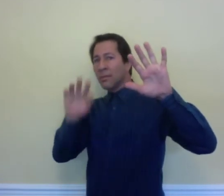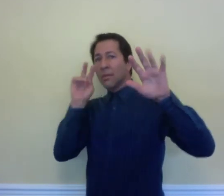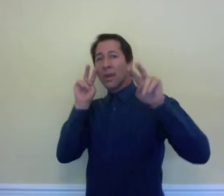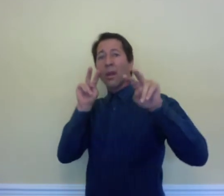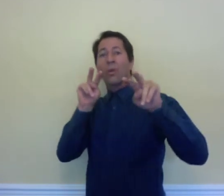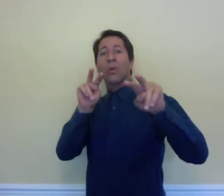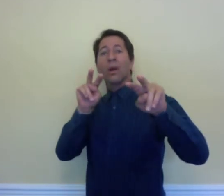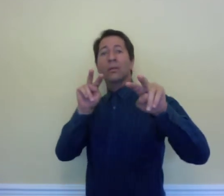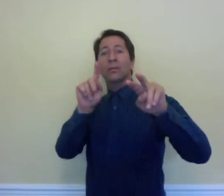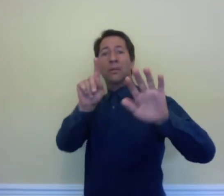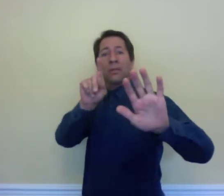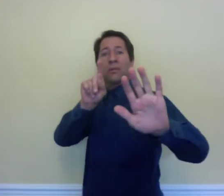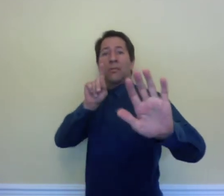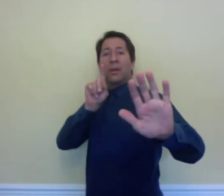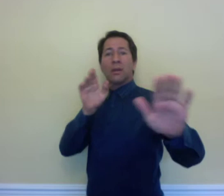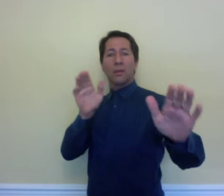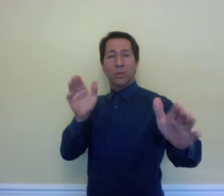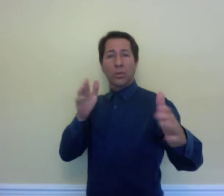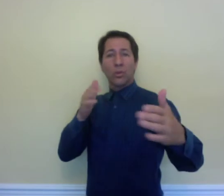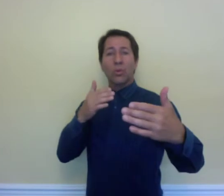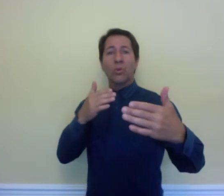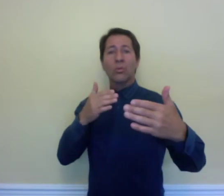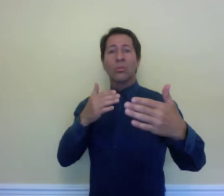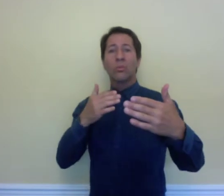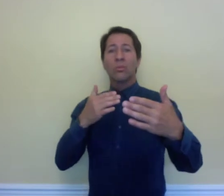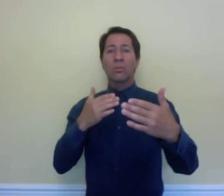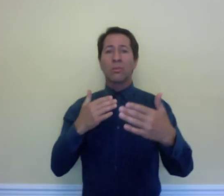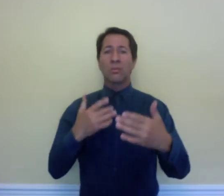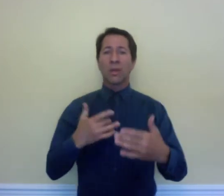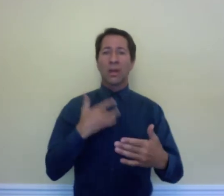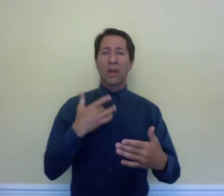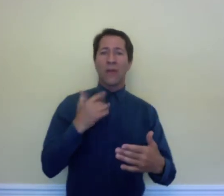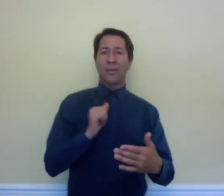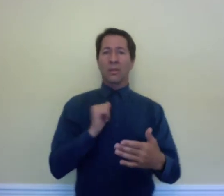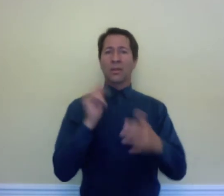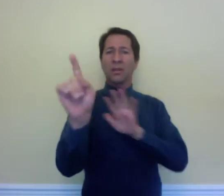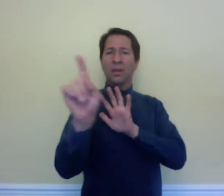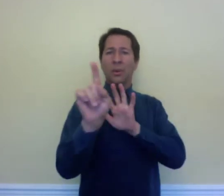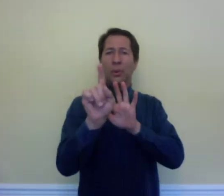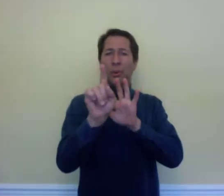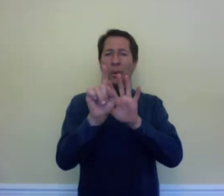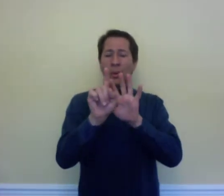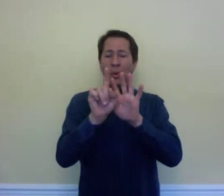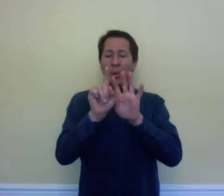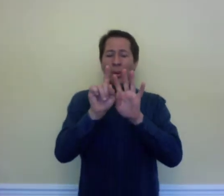I'll watch from the back of the river, where I'm fading into vacancy